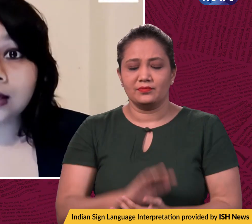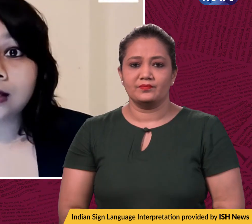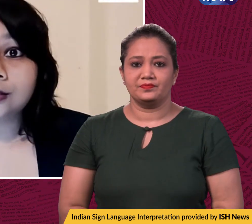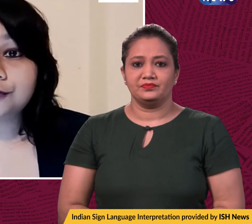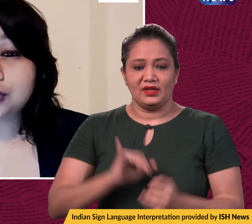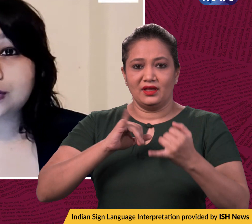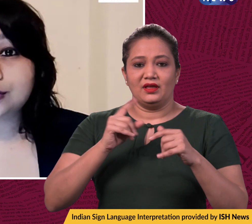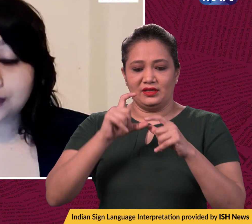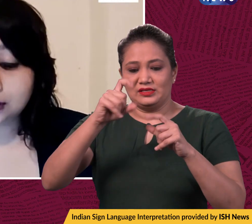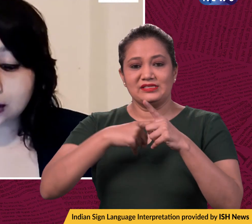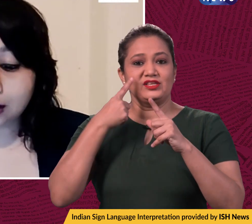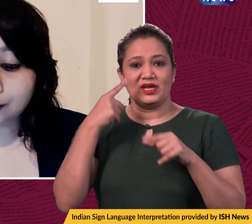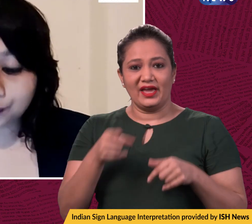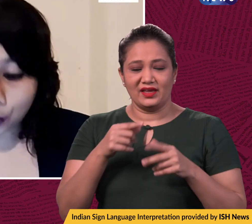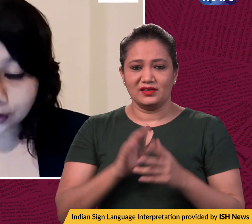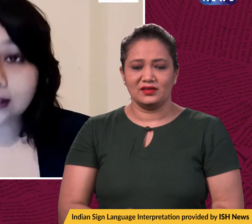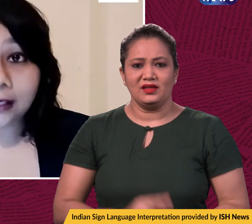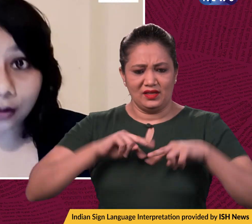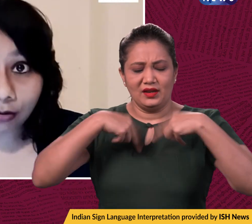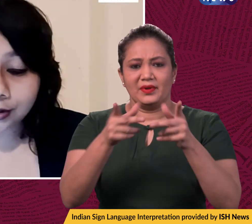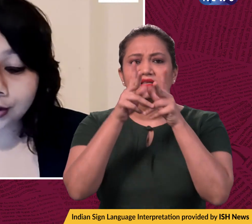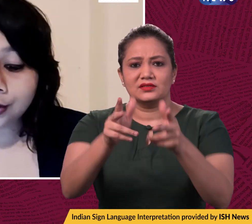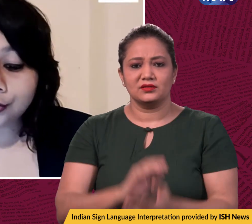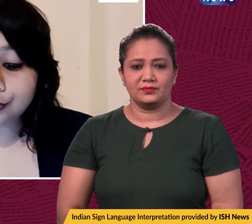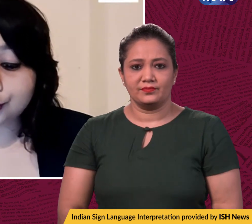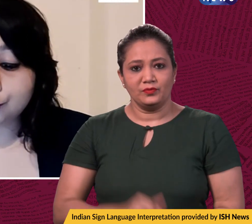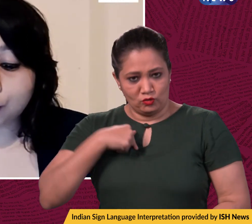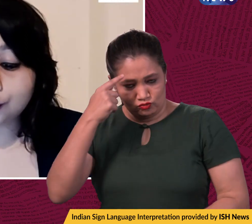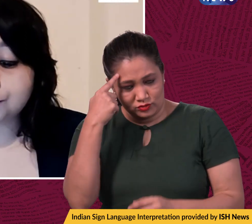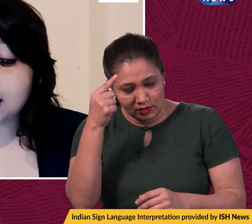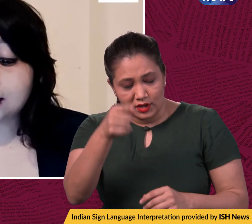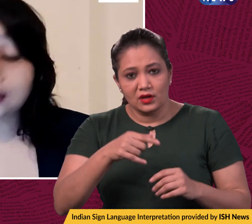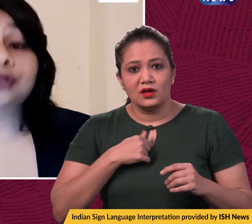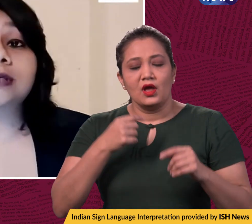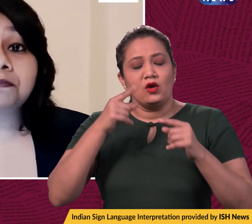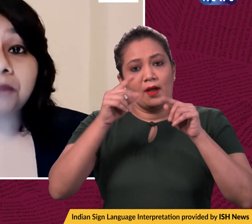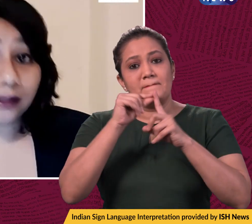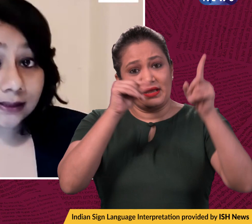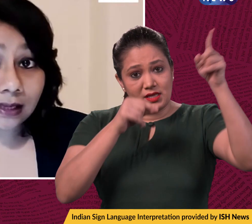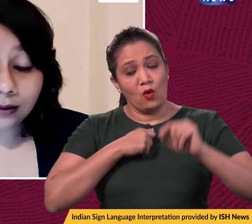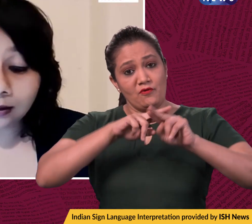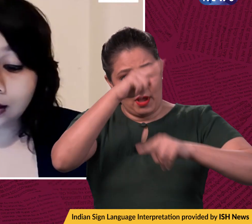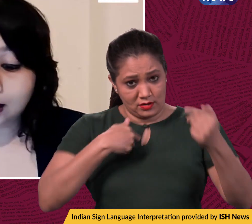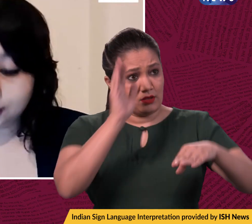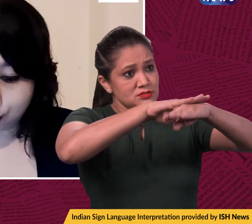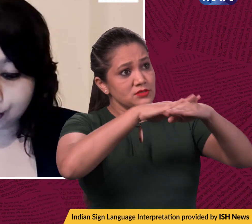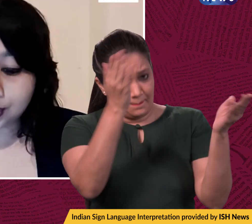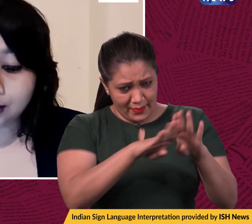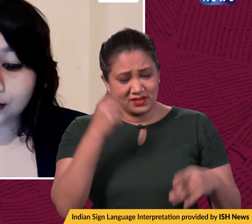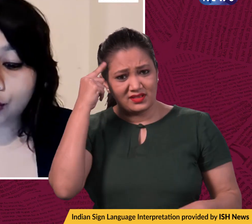Chief Justice of India responded, I quote, so you want to ban industries in Pakistan? End quote. The